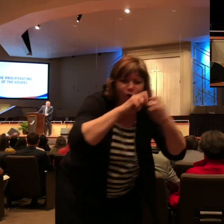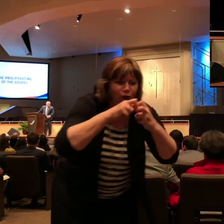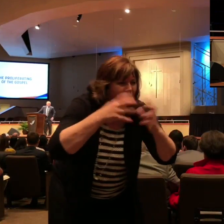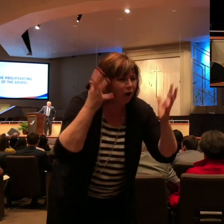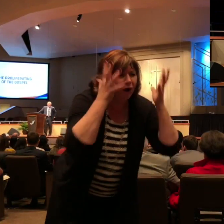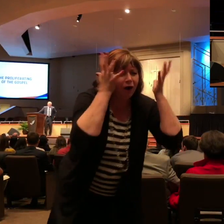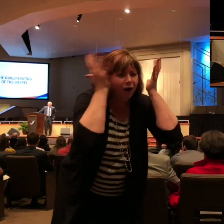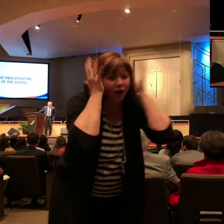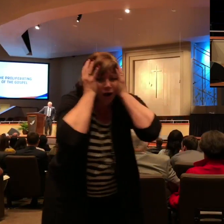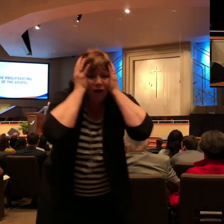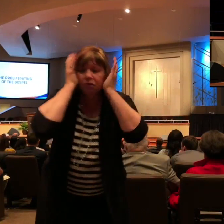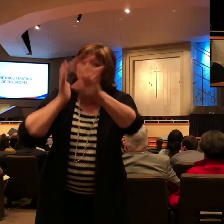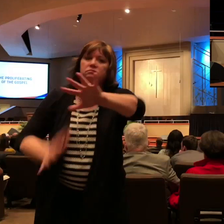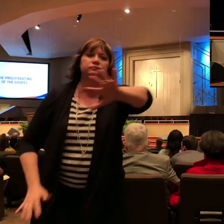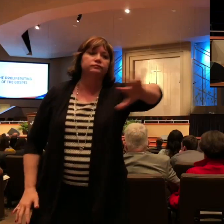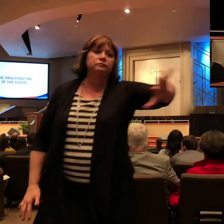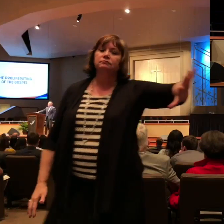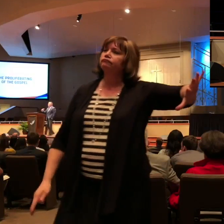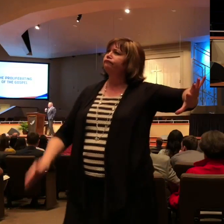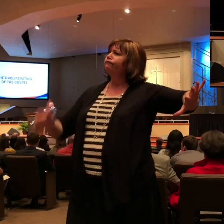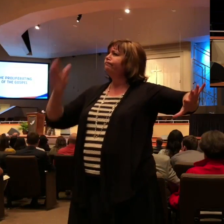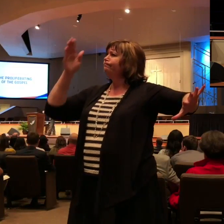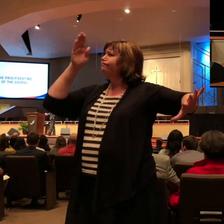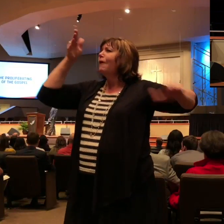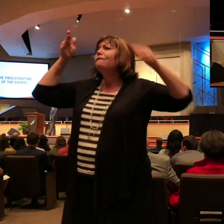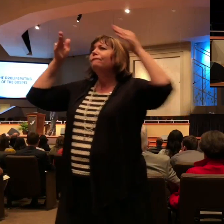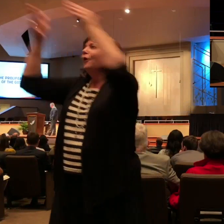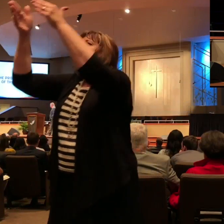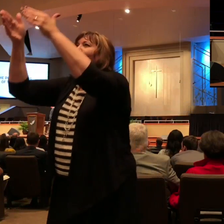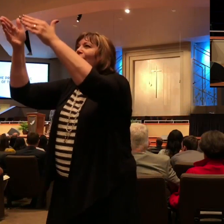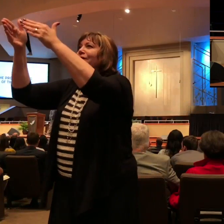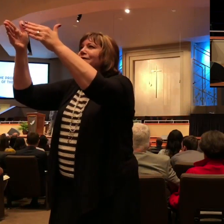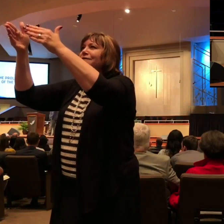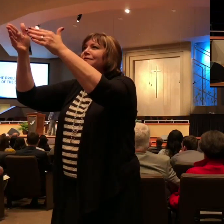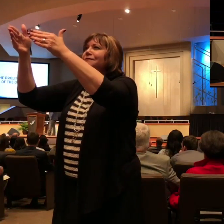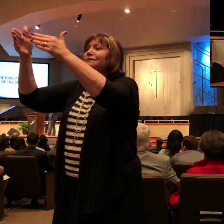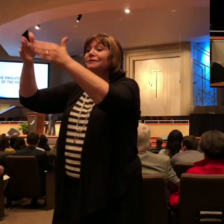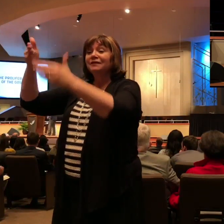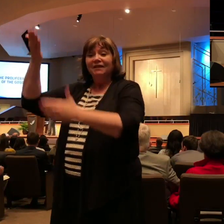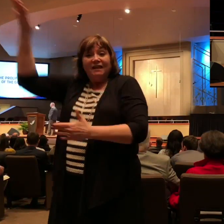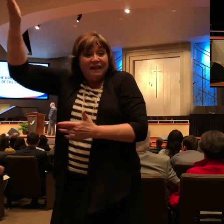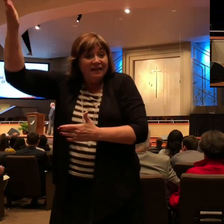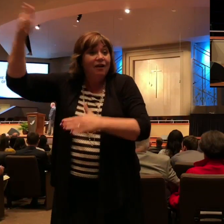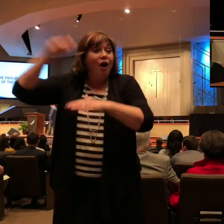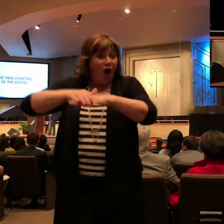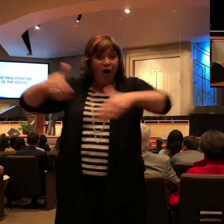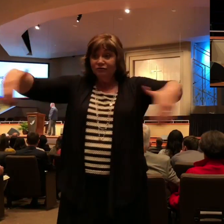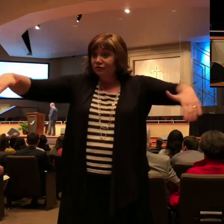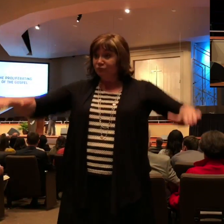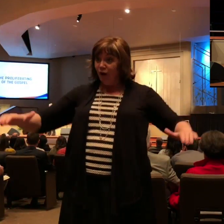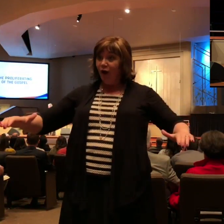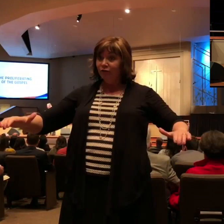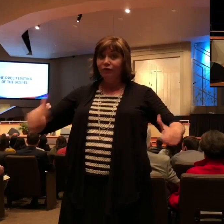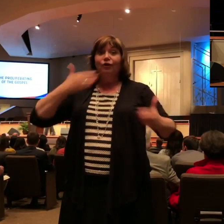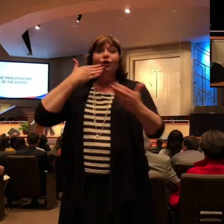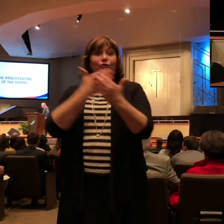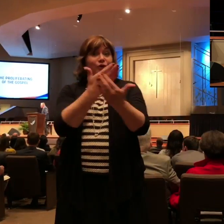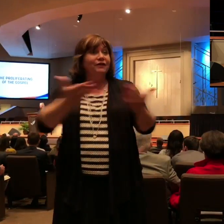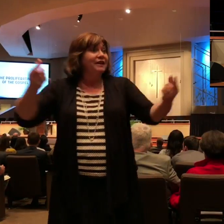God's on the throne. Good stuff's happening. Man, we had the core class on Sunday. Had about 50 new